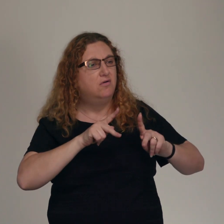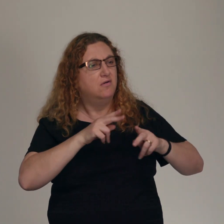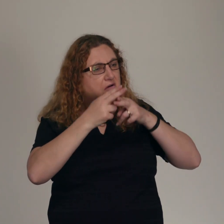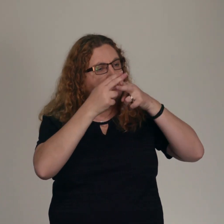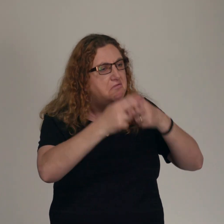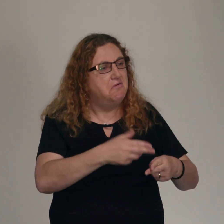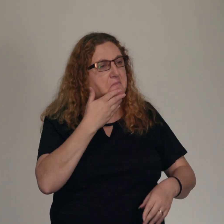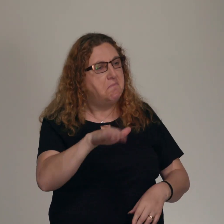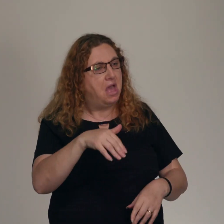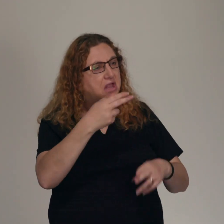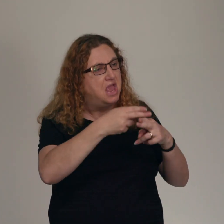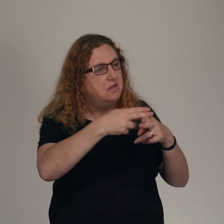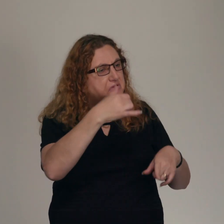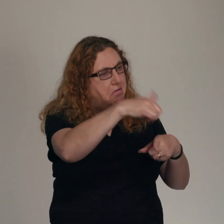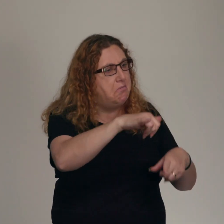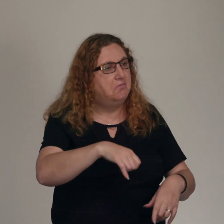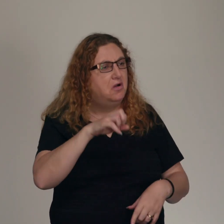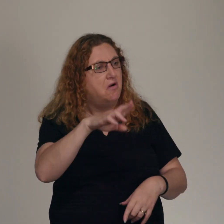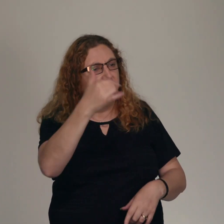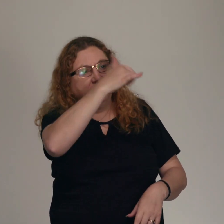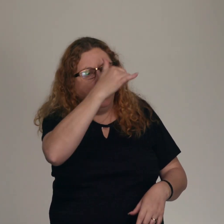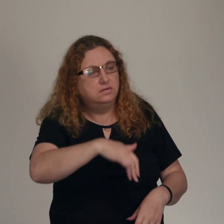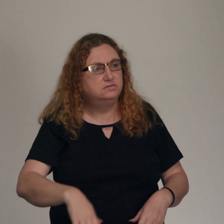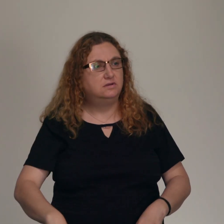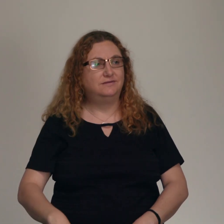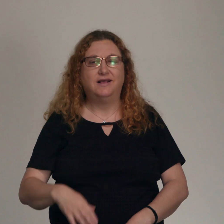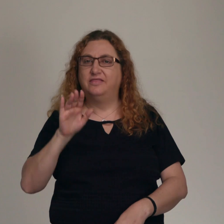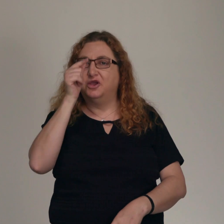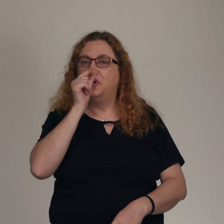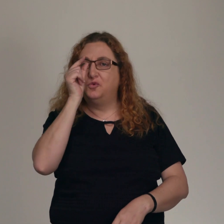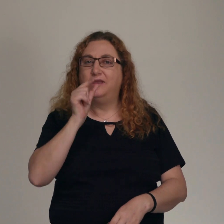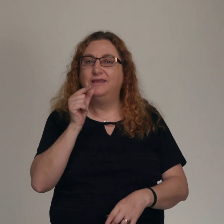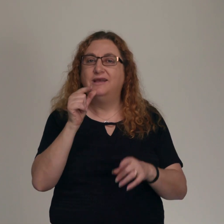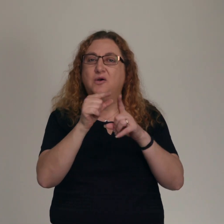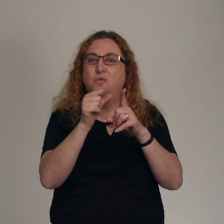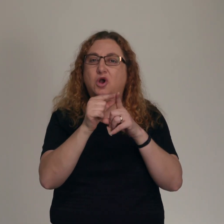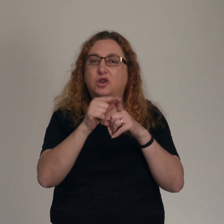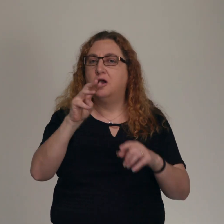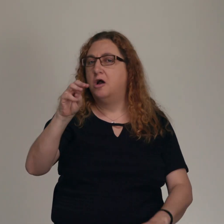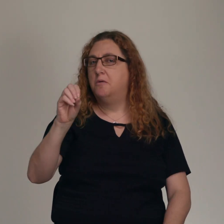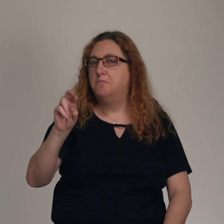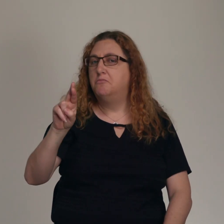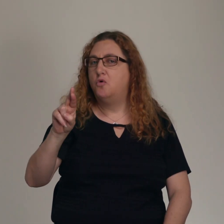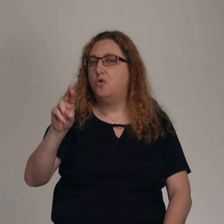go around calling them fools. The Greek word there for fool is moros. What does that sound like? It sounds like moron.